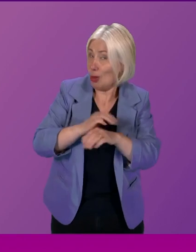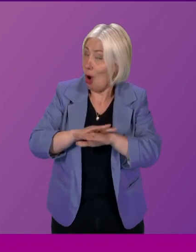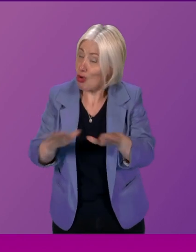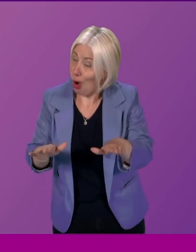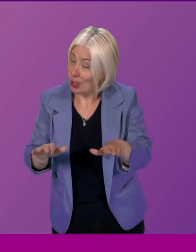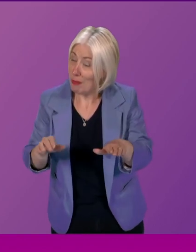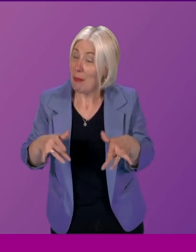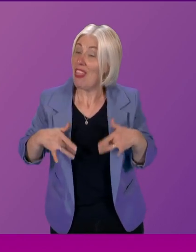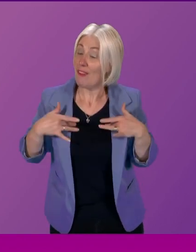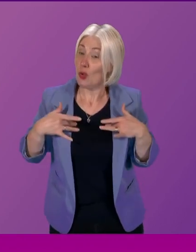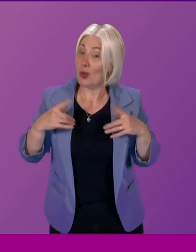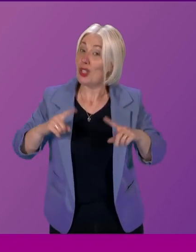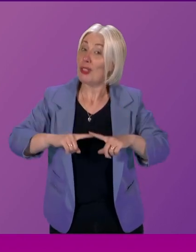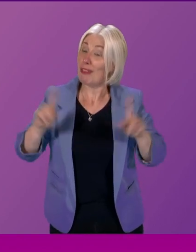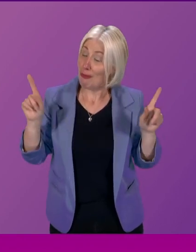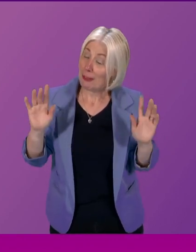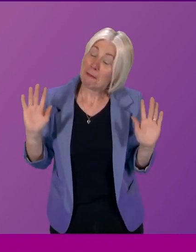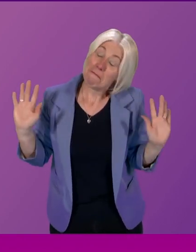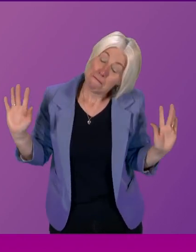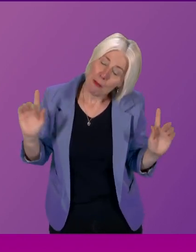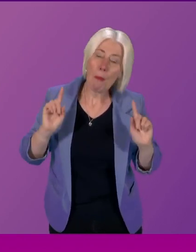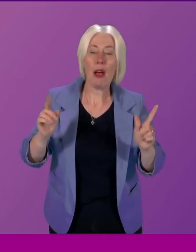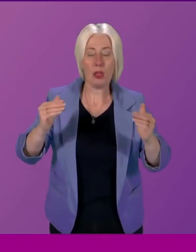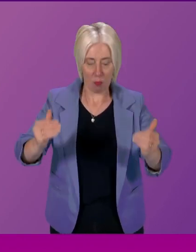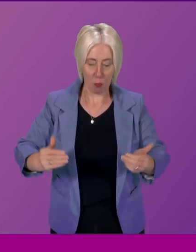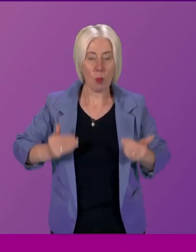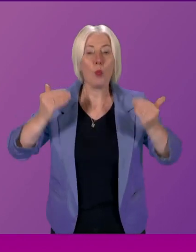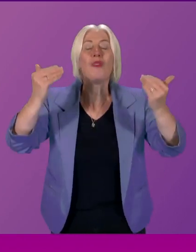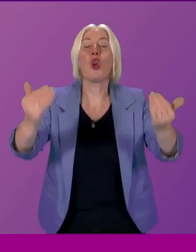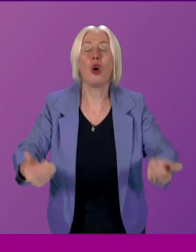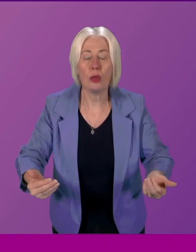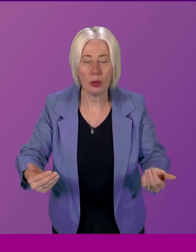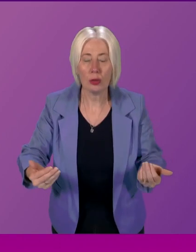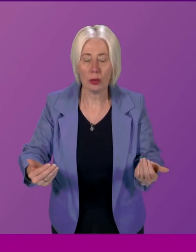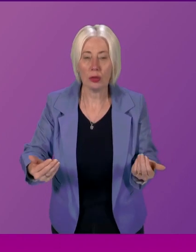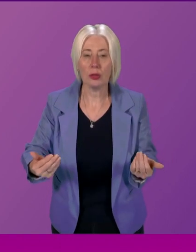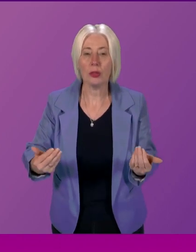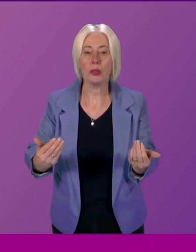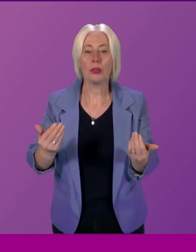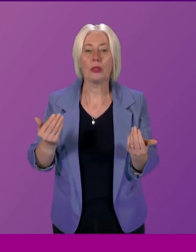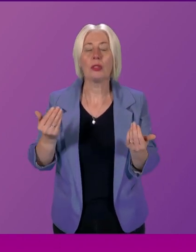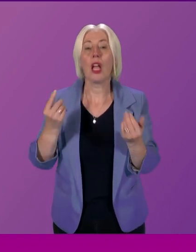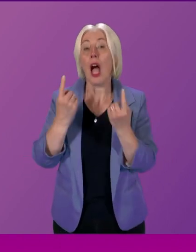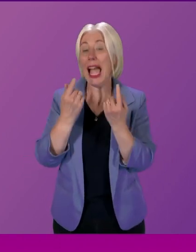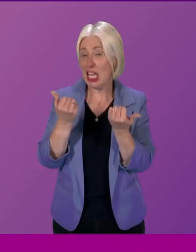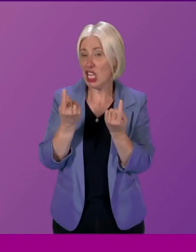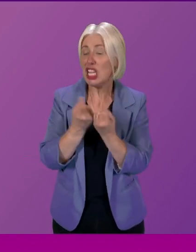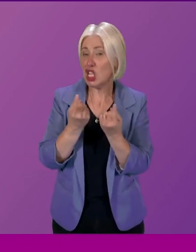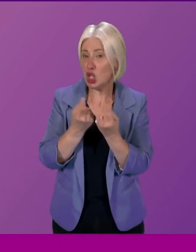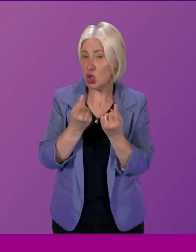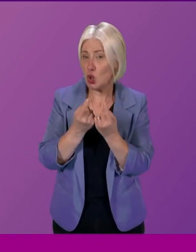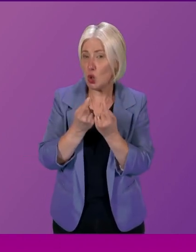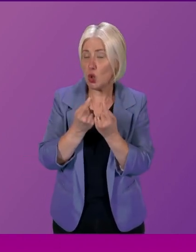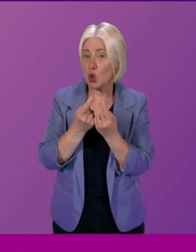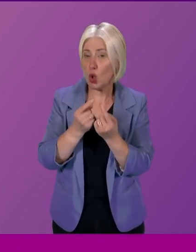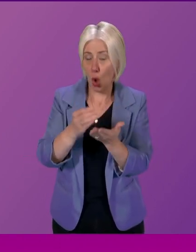but presiding officer just moving on I think that the one of the issues was the code of